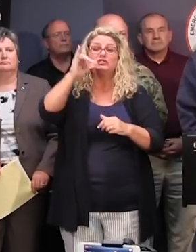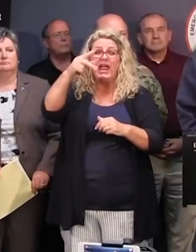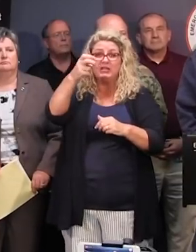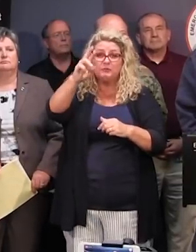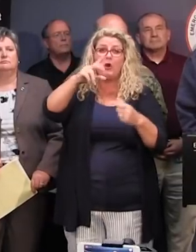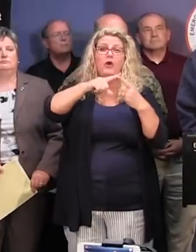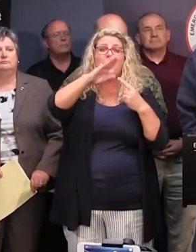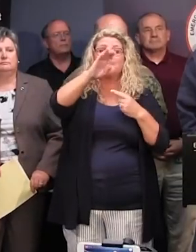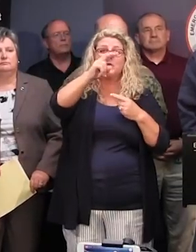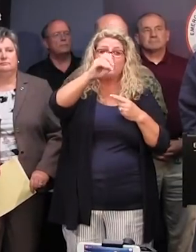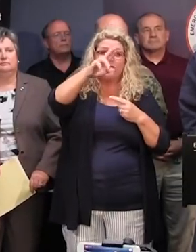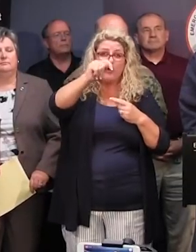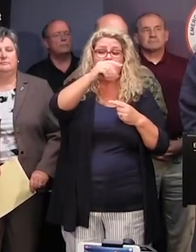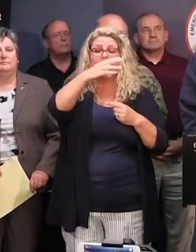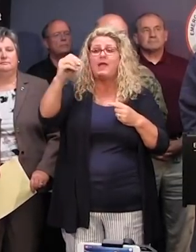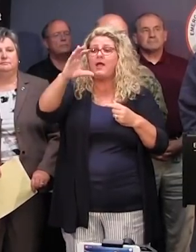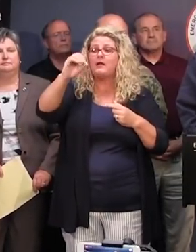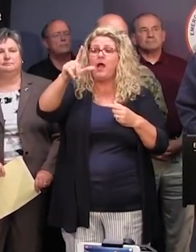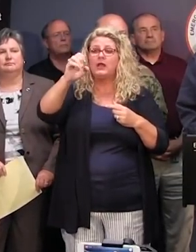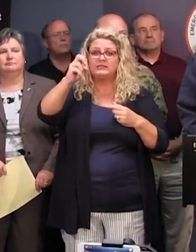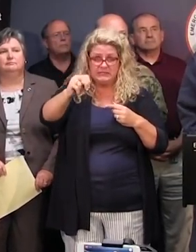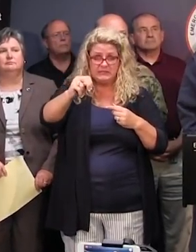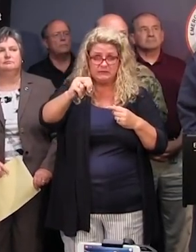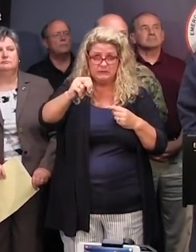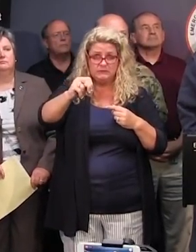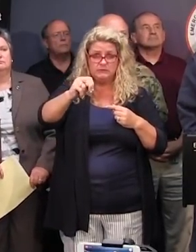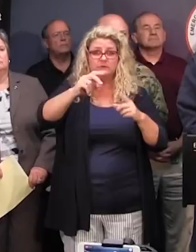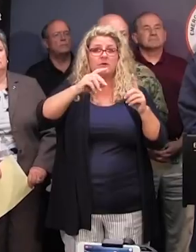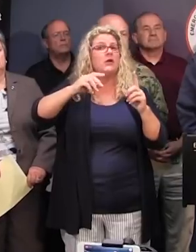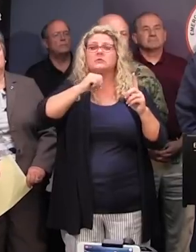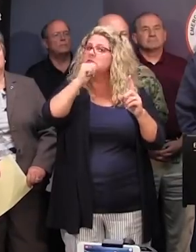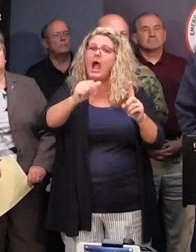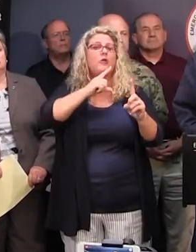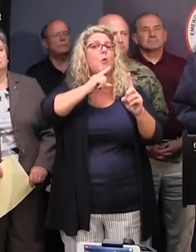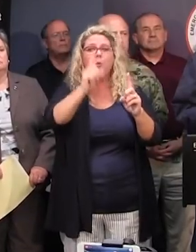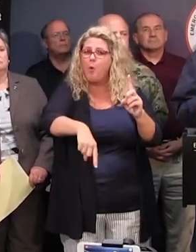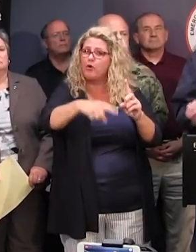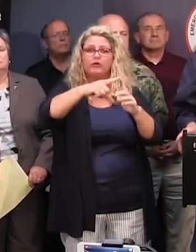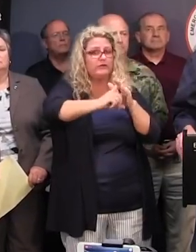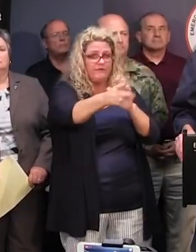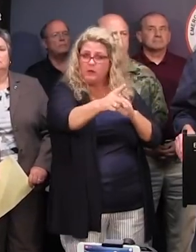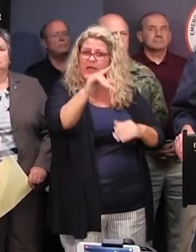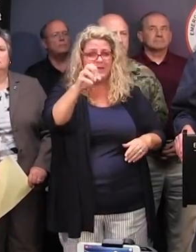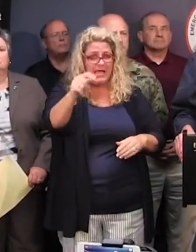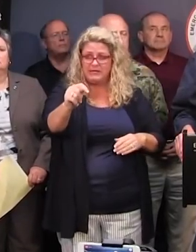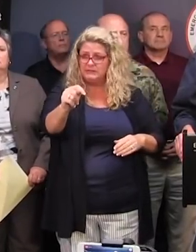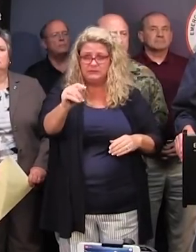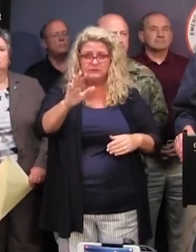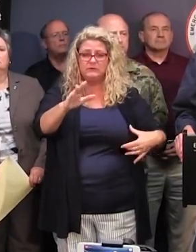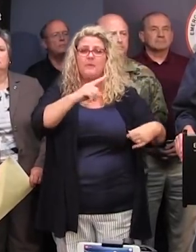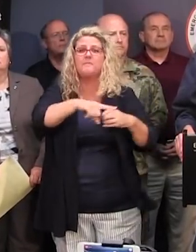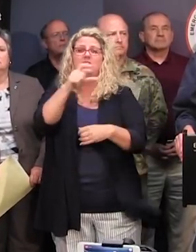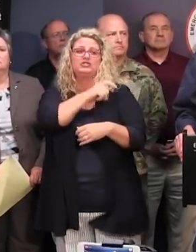Buford, and Colleton counties in their zones there. I have not ordered that at this time. But, as Sheriff Tanner